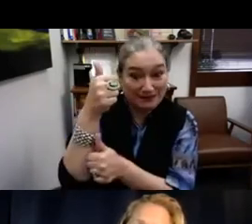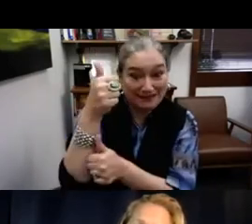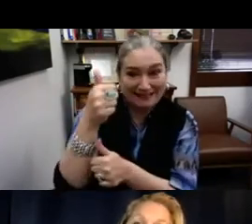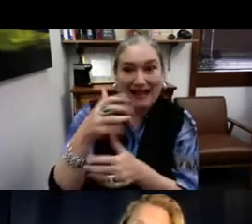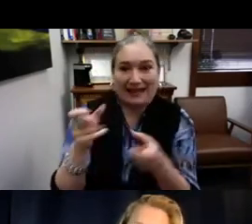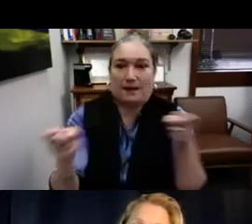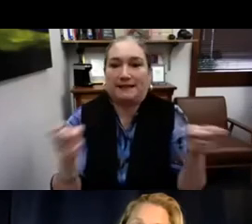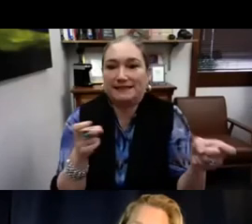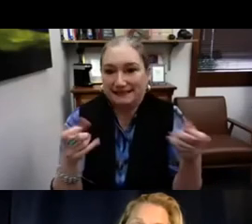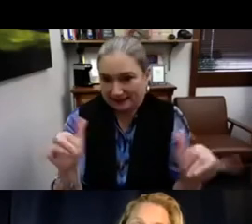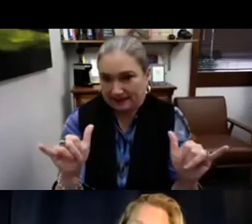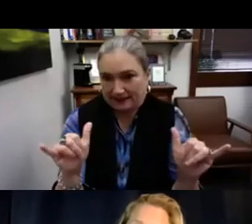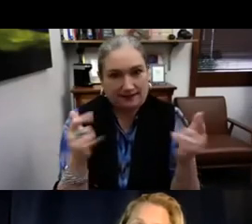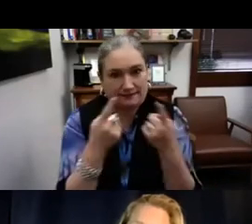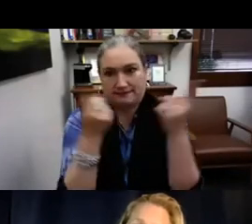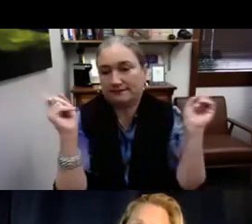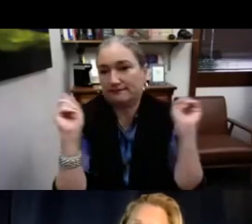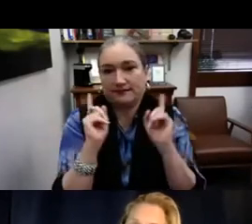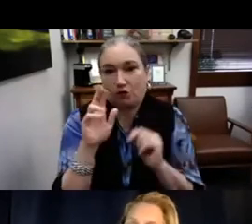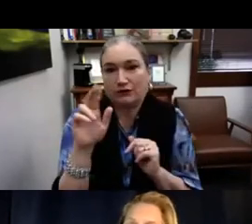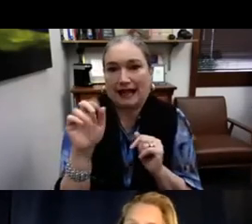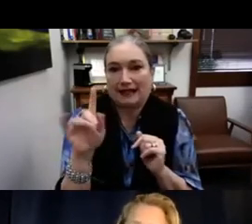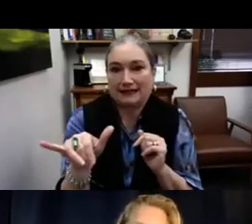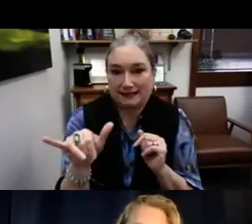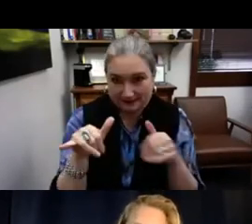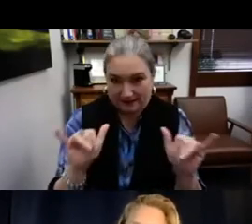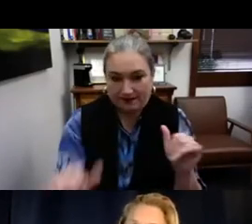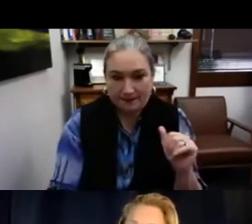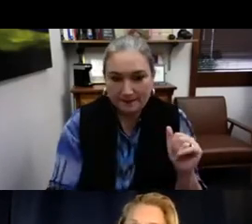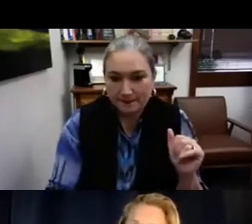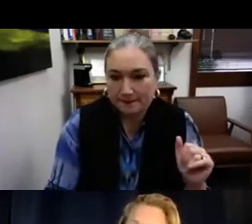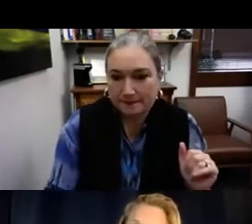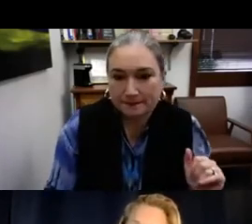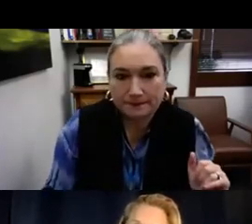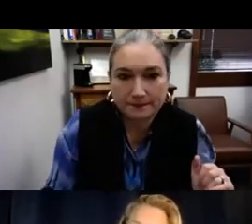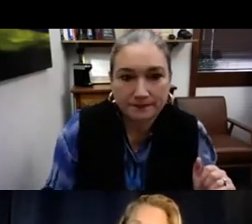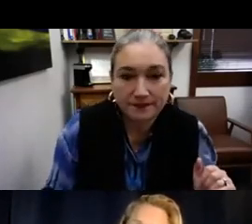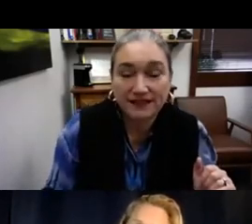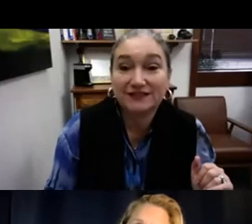and dominance is still a reality.